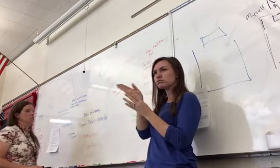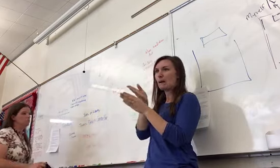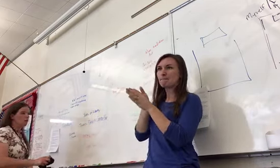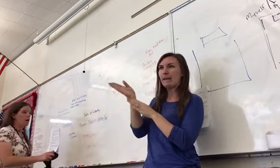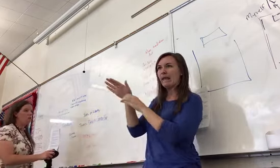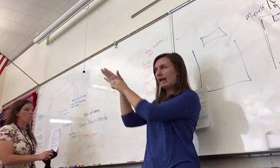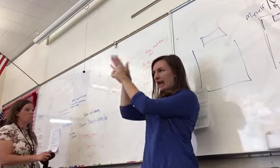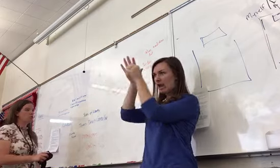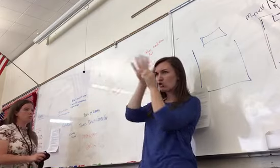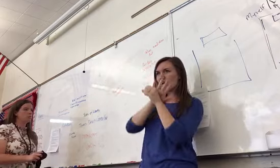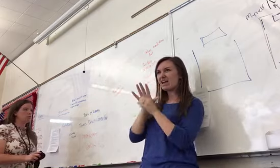Oh, shoot.